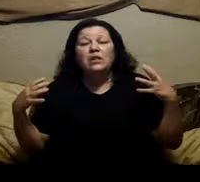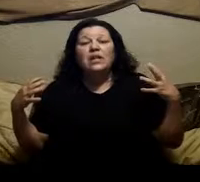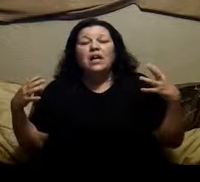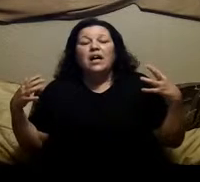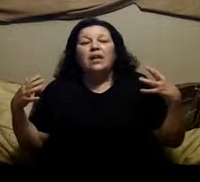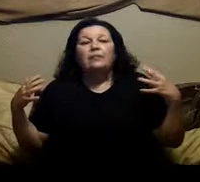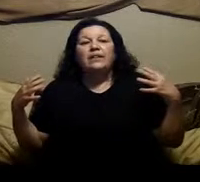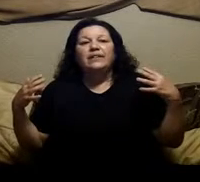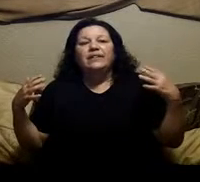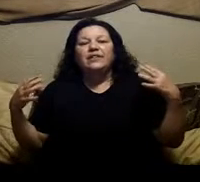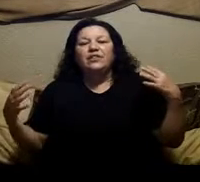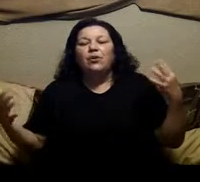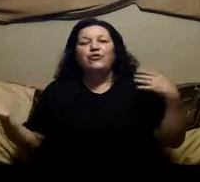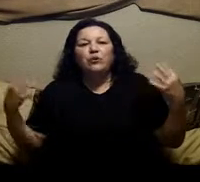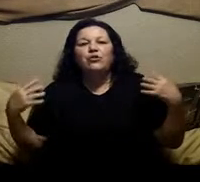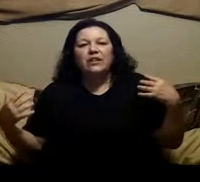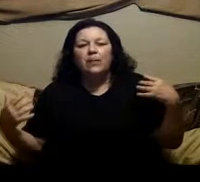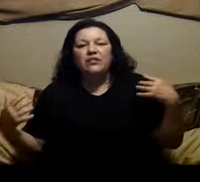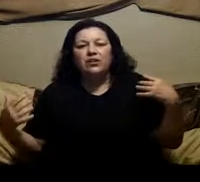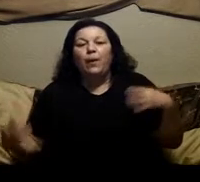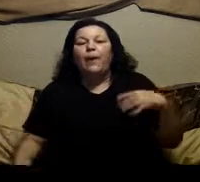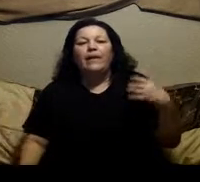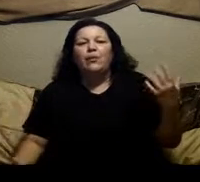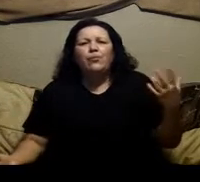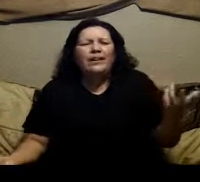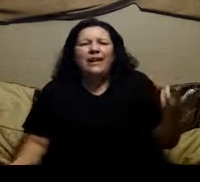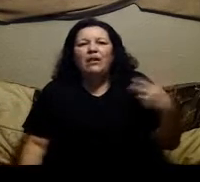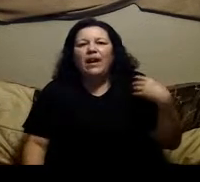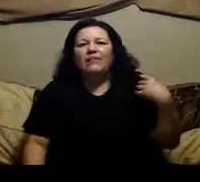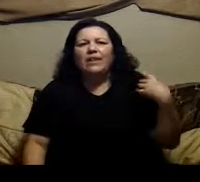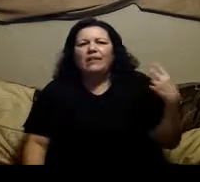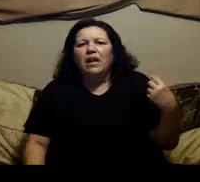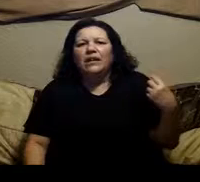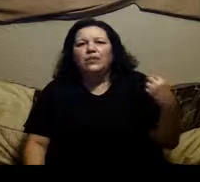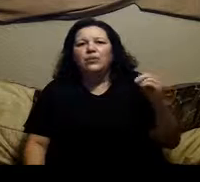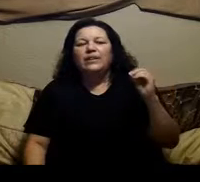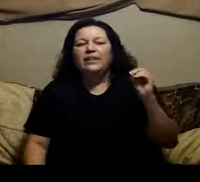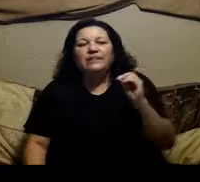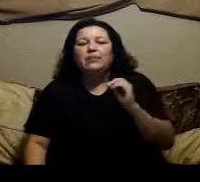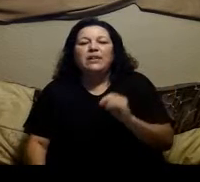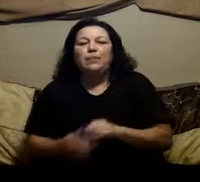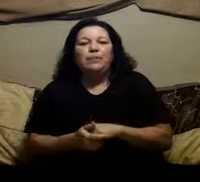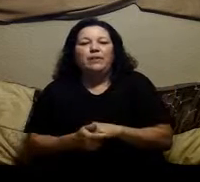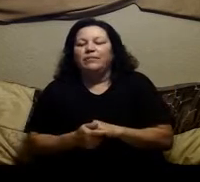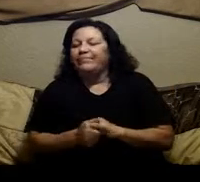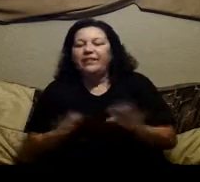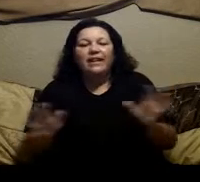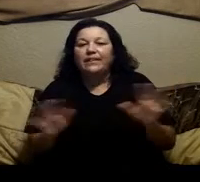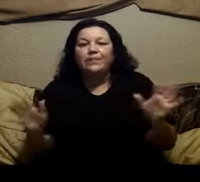um you know a solution to come to you like right now i have a client who cannot seem to give up his beer he just can't